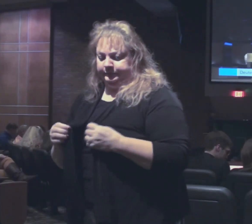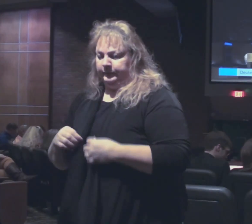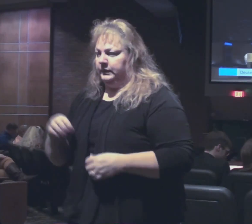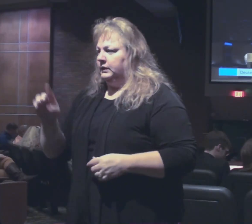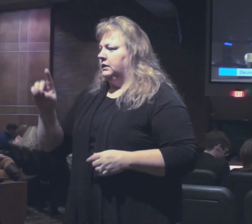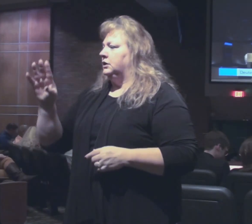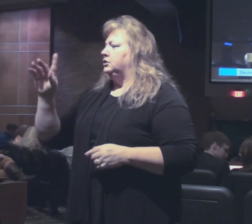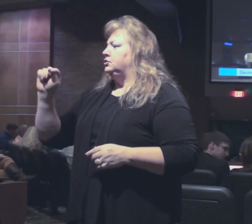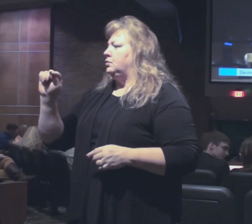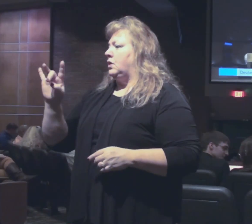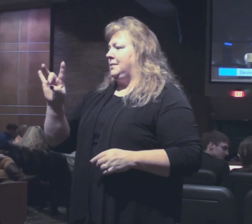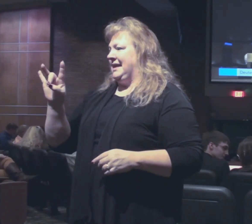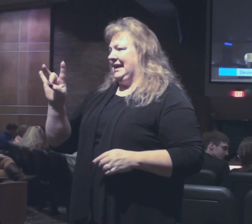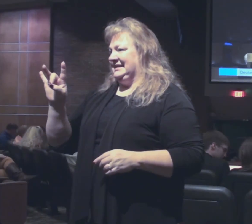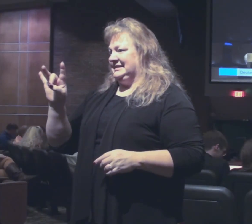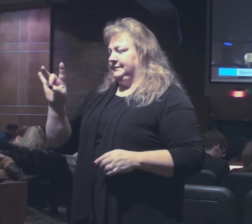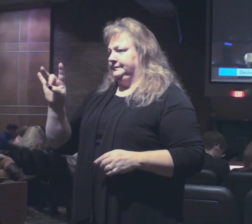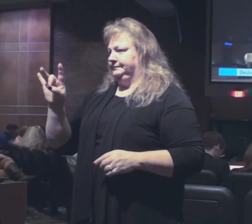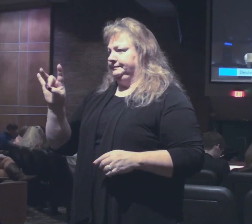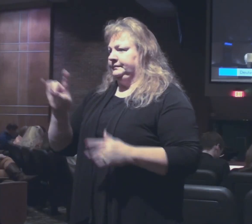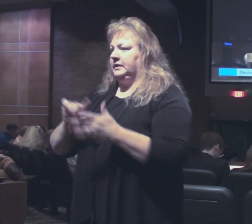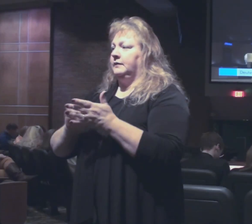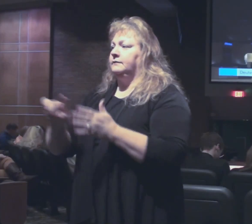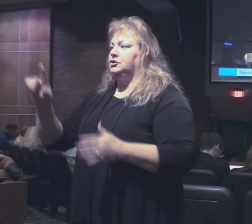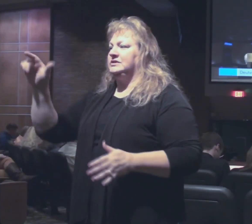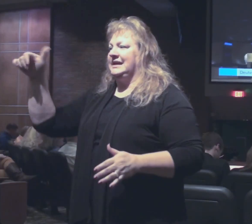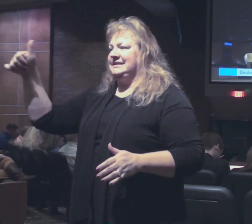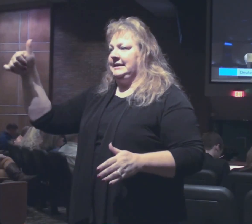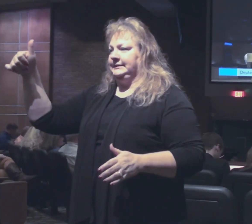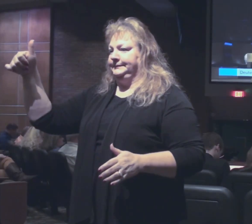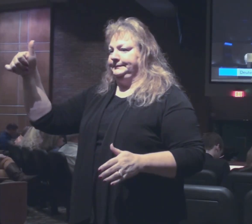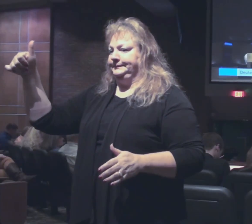Deuteronomy chapter 8. Pick up with verse 10.